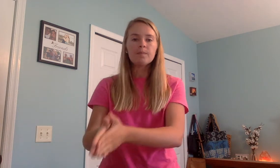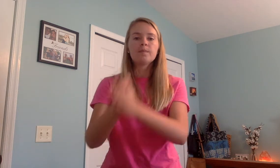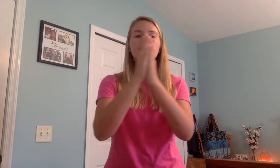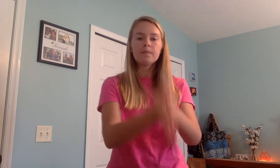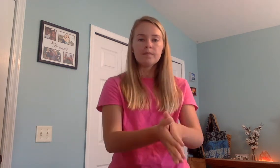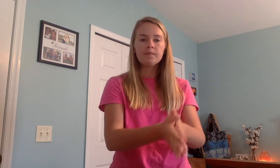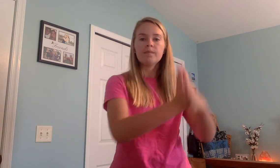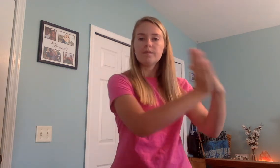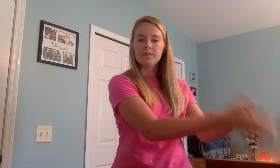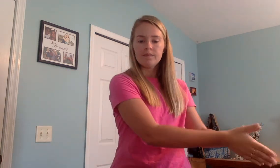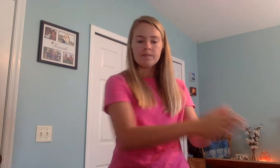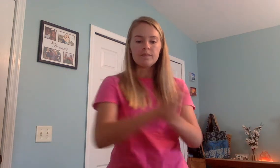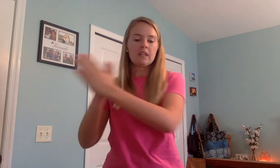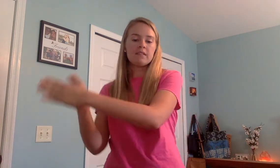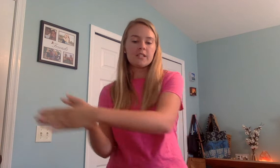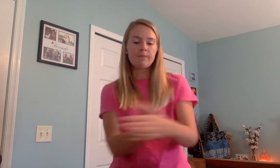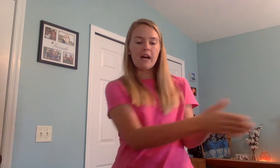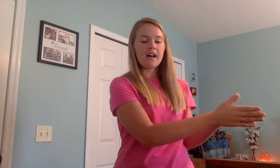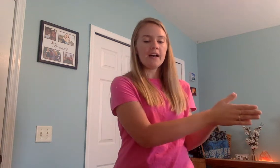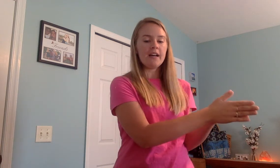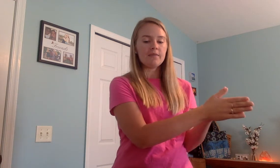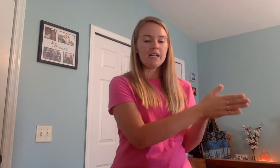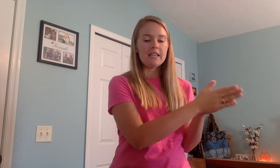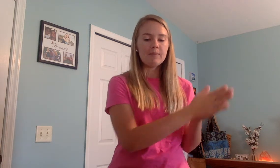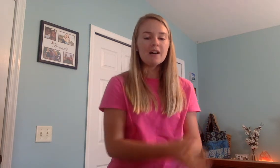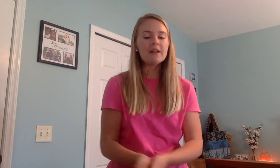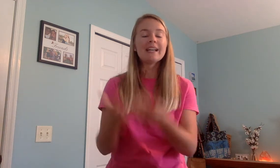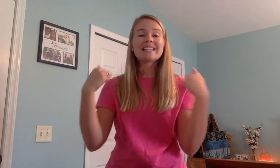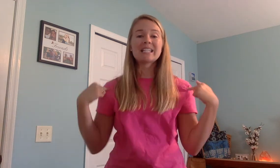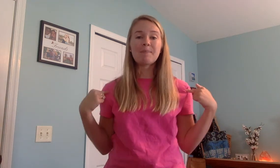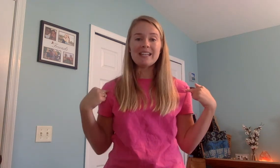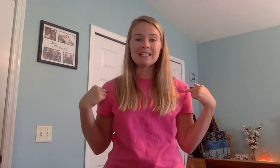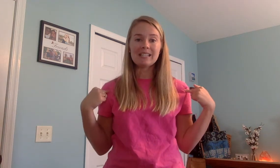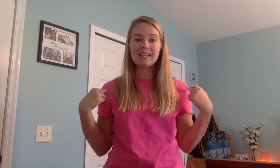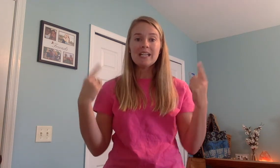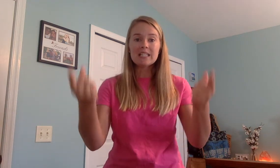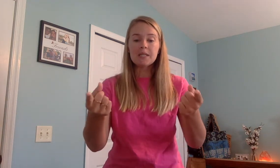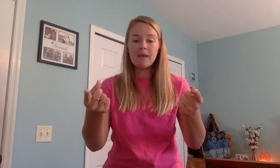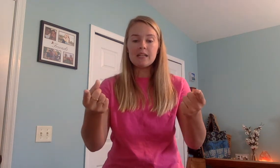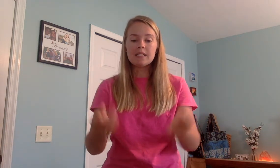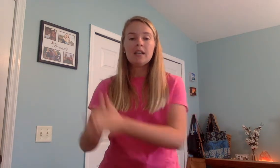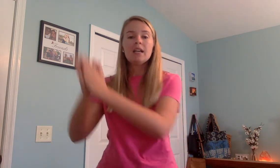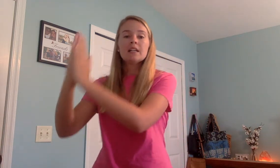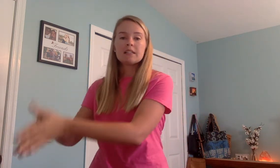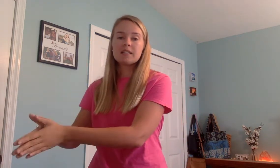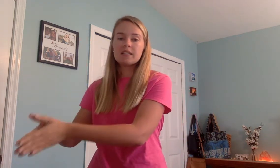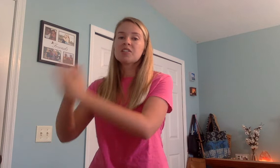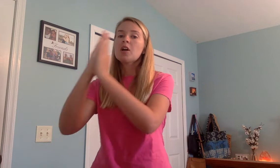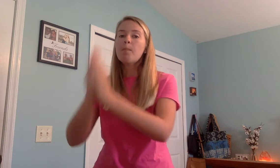spot. Ready? Keep going. Spent, spent, s, p,